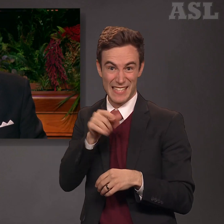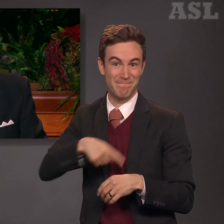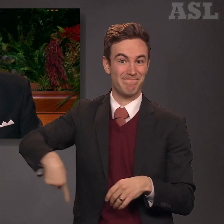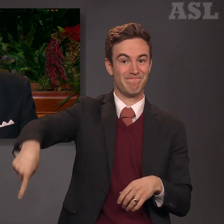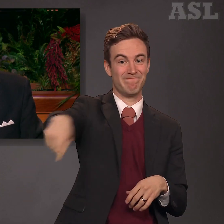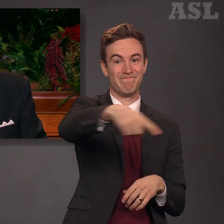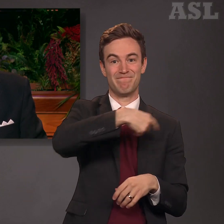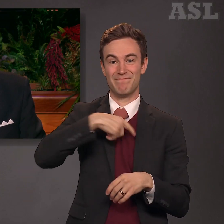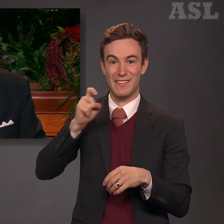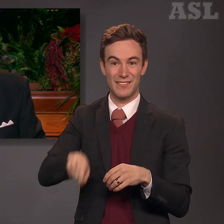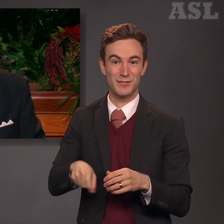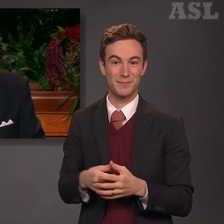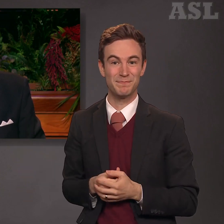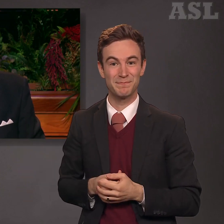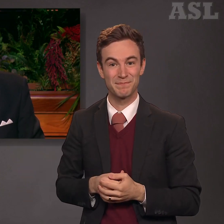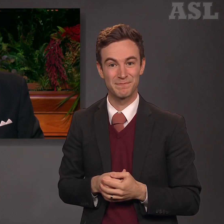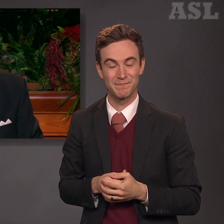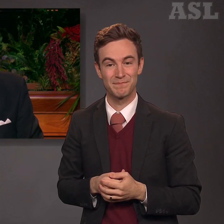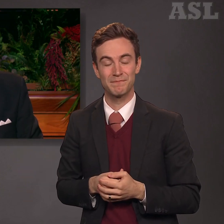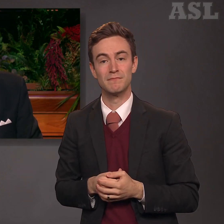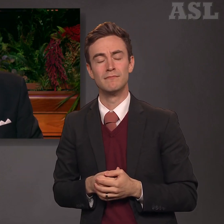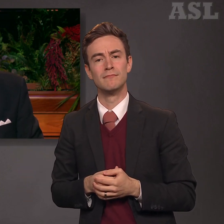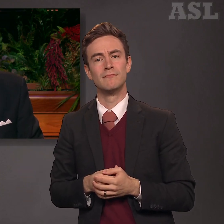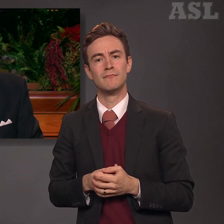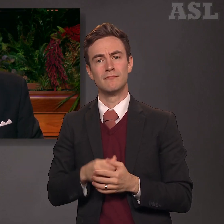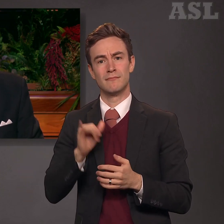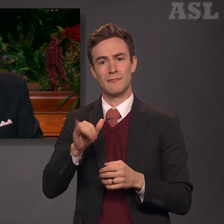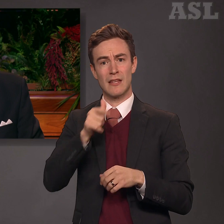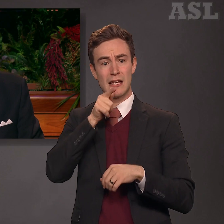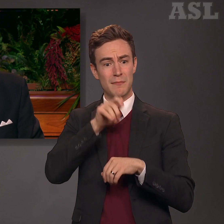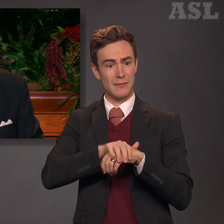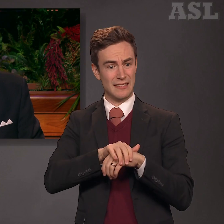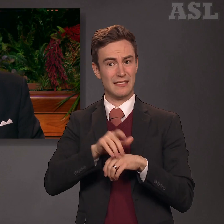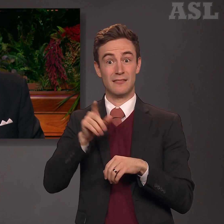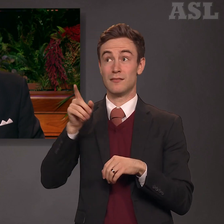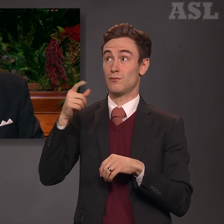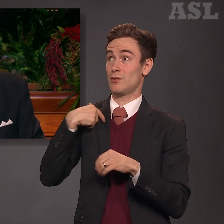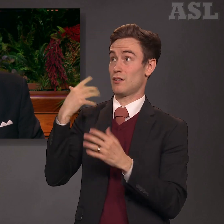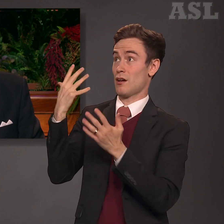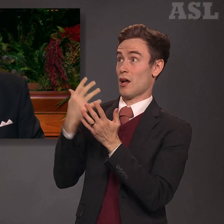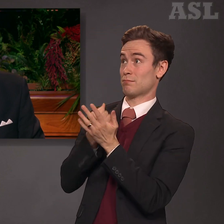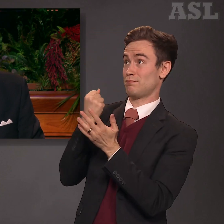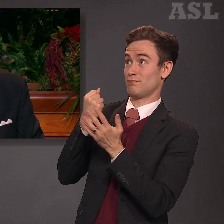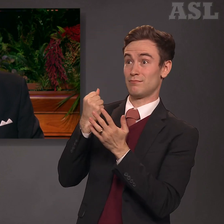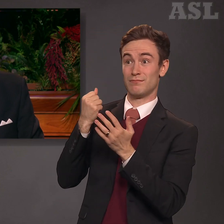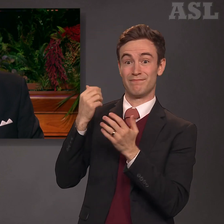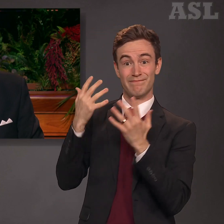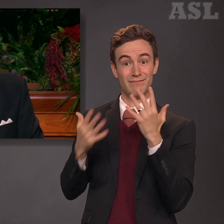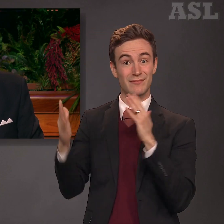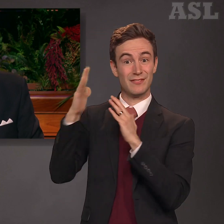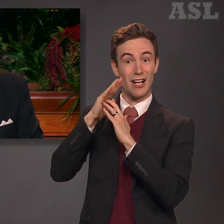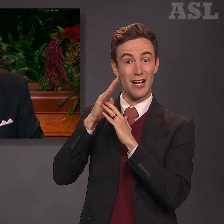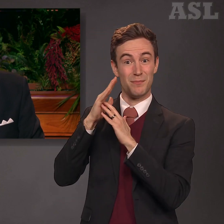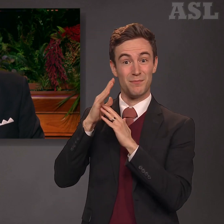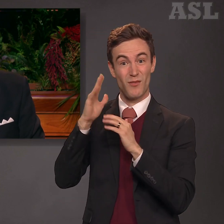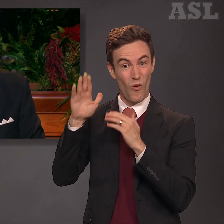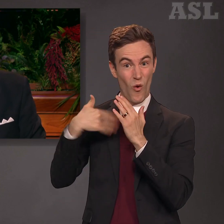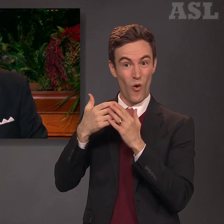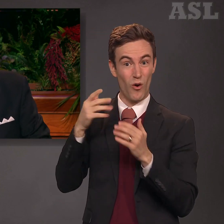For the blessing of receiving the greatest of all possessions, the gift of eternal life, it